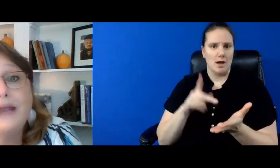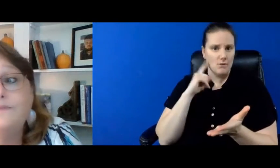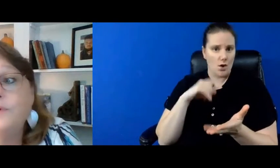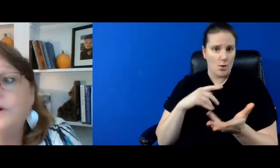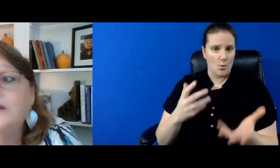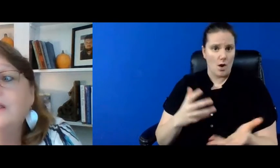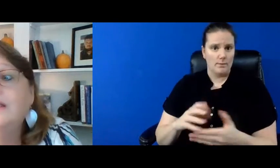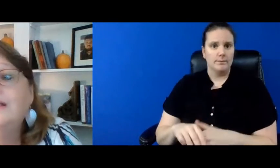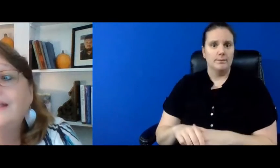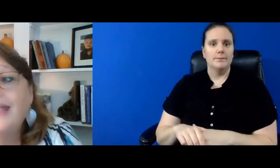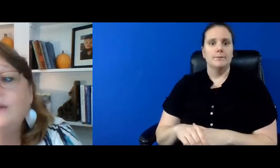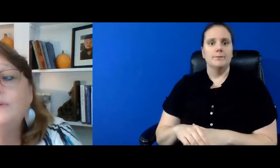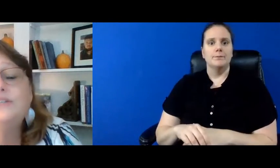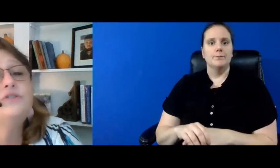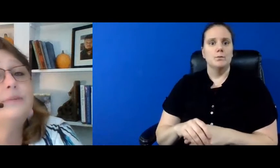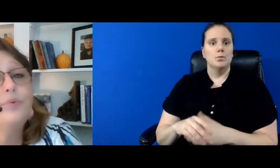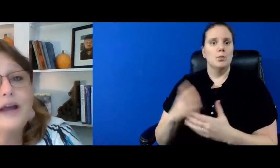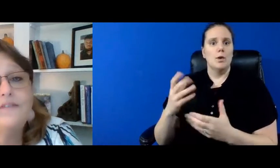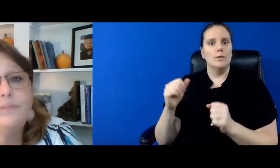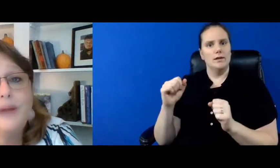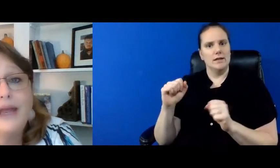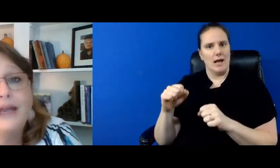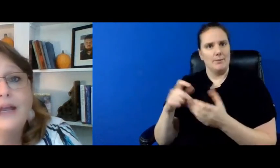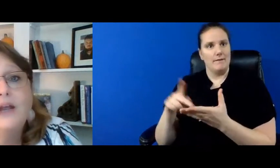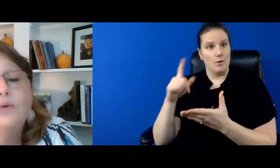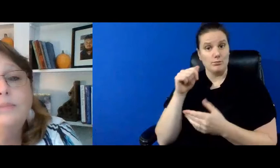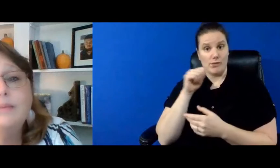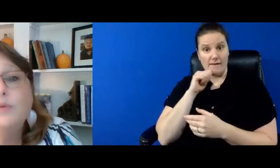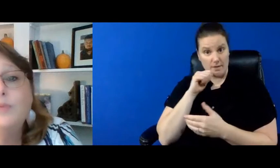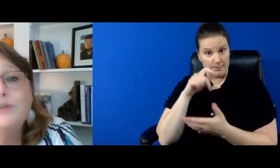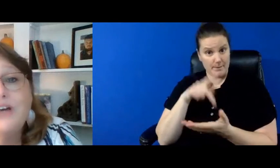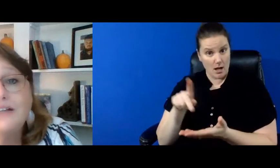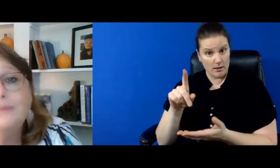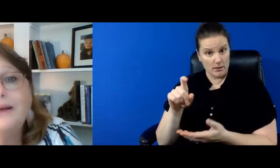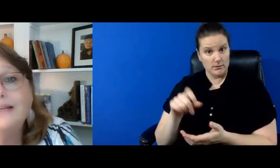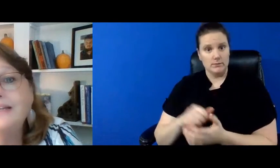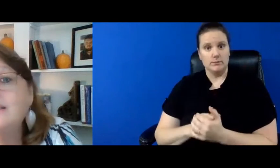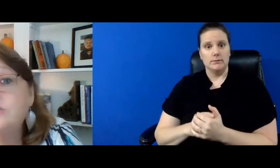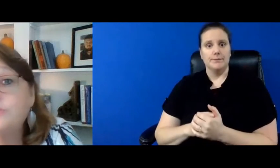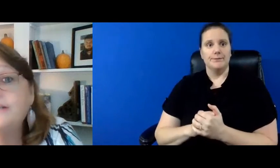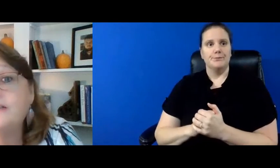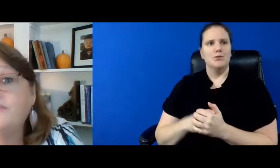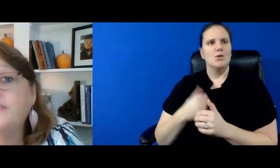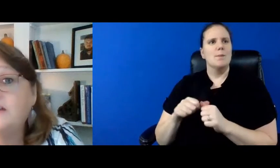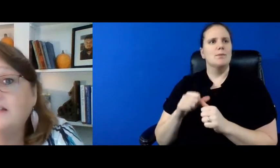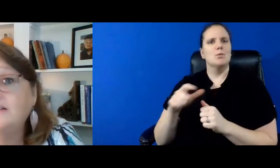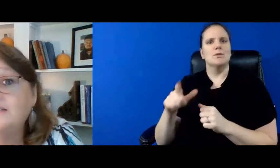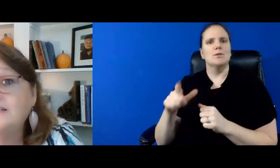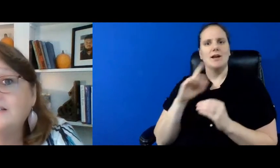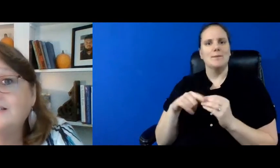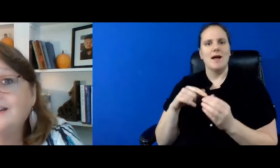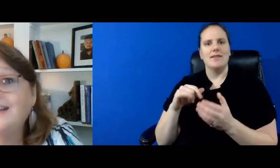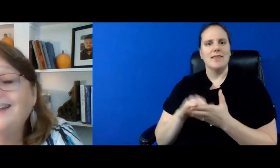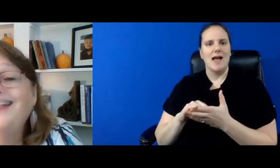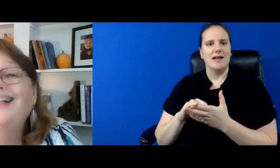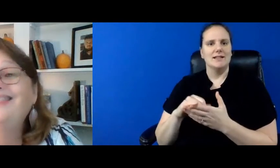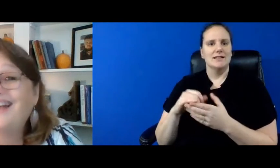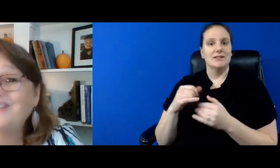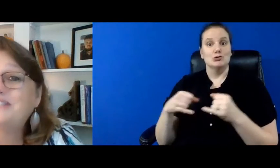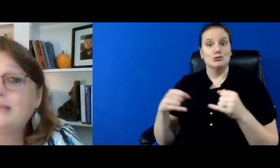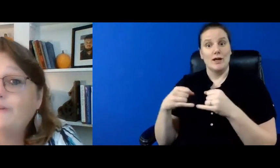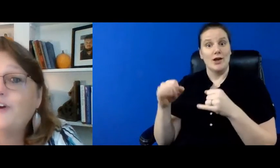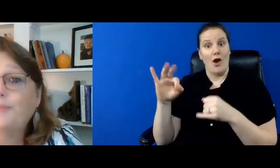can't pay for can we do some private pay remember when we talked about getting the strings off the dollars right